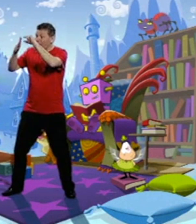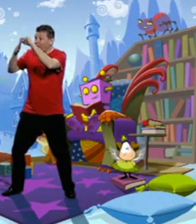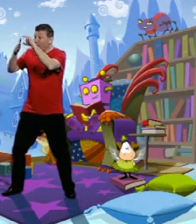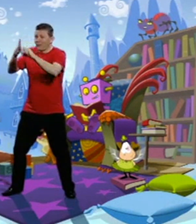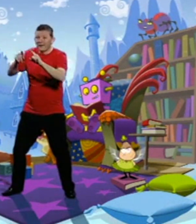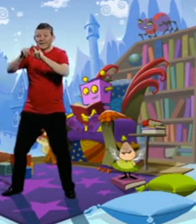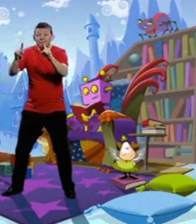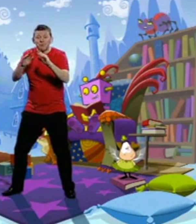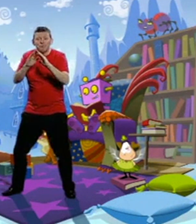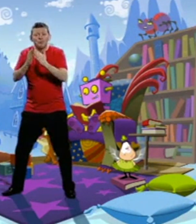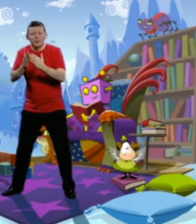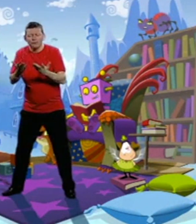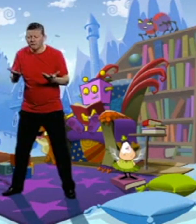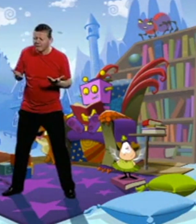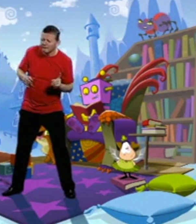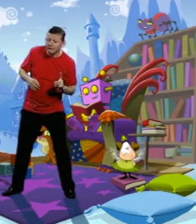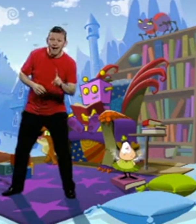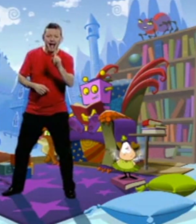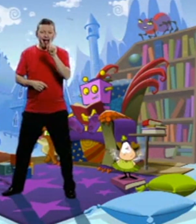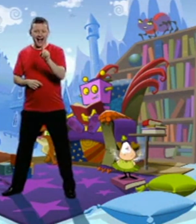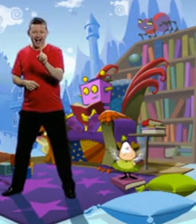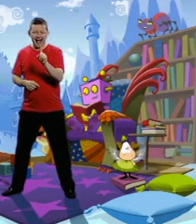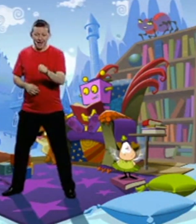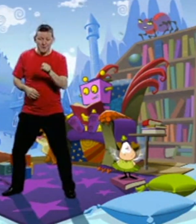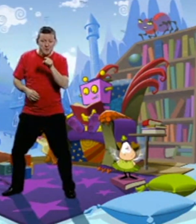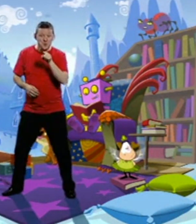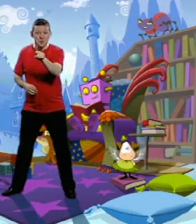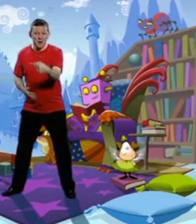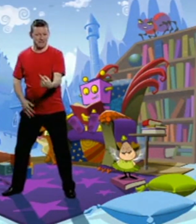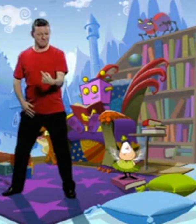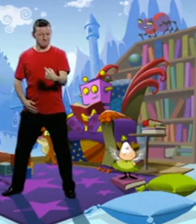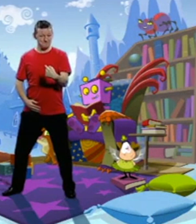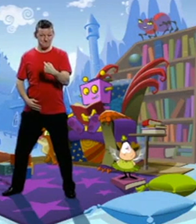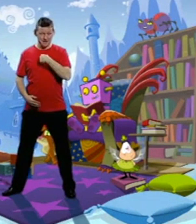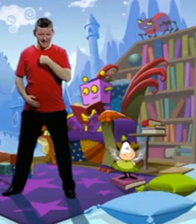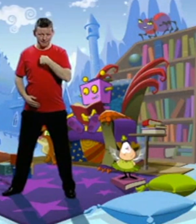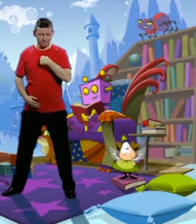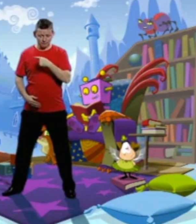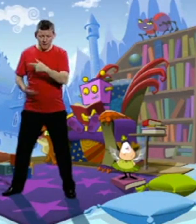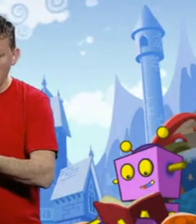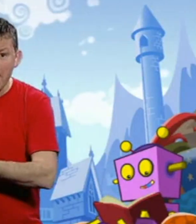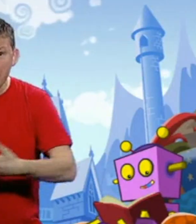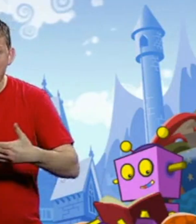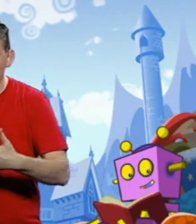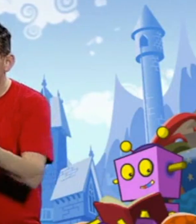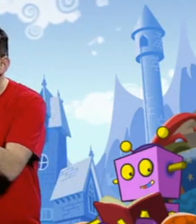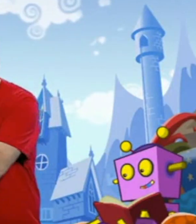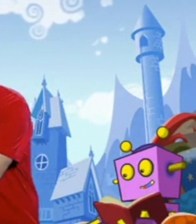Here's another book from the story tree, called, You and Me. Do you have a baby